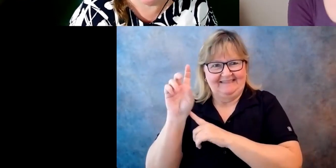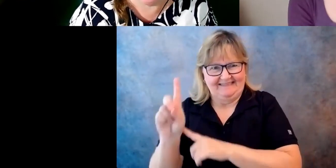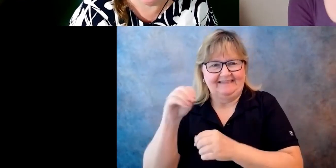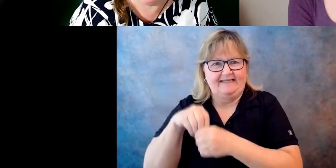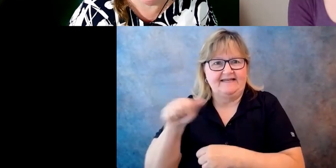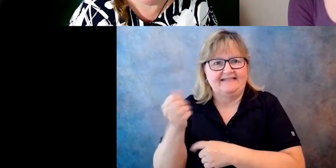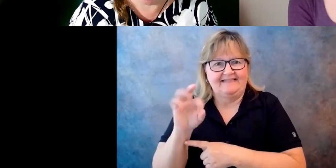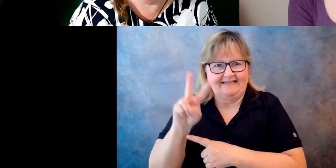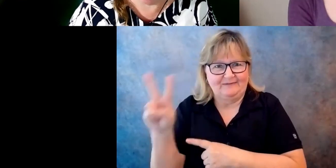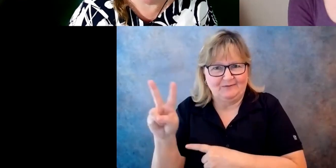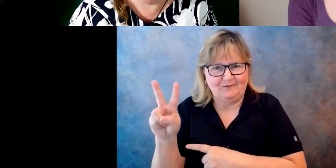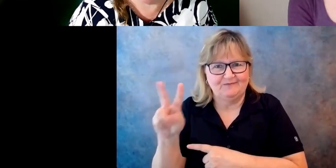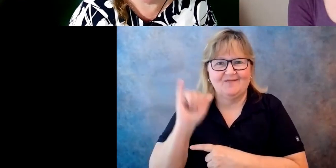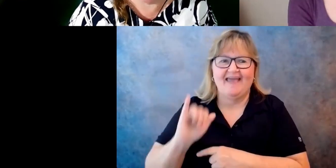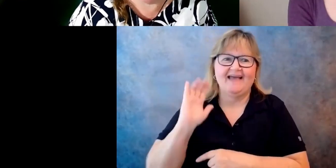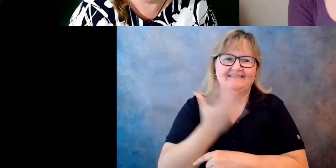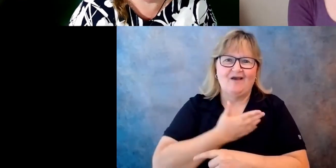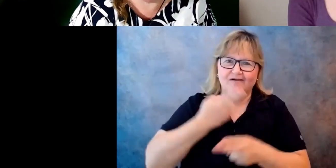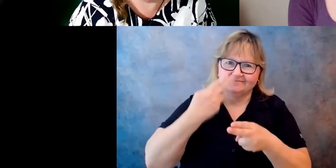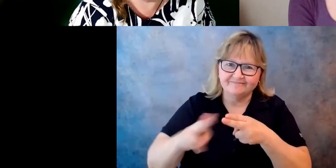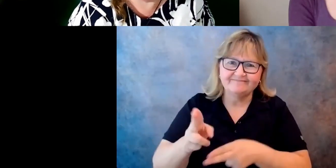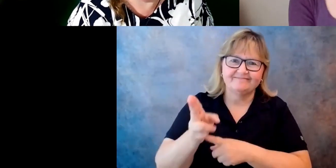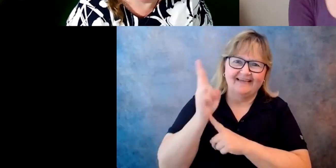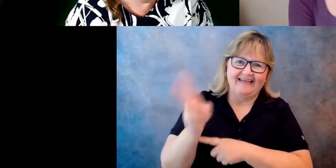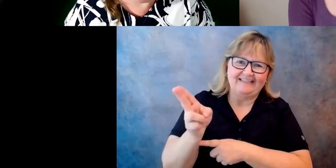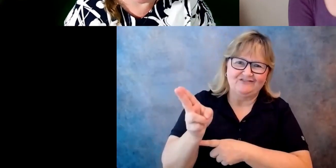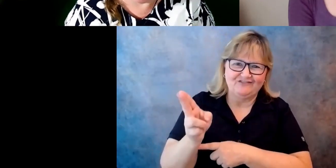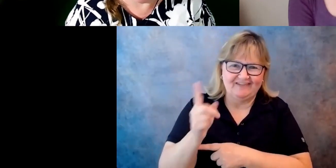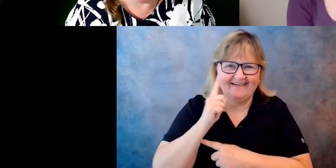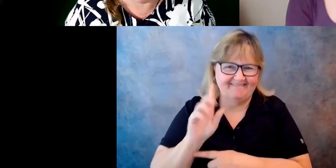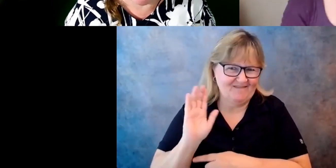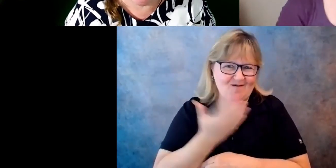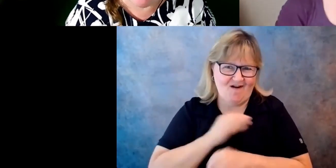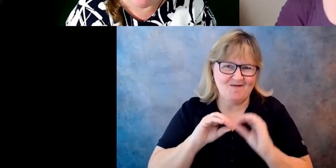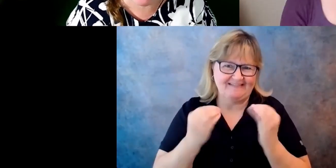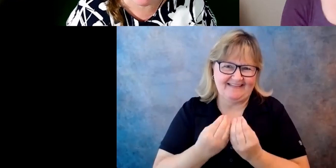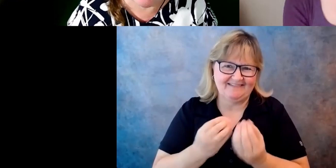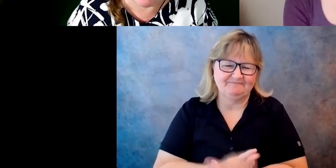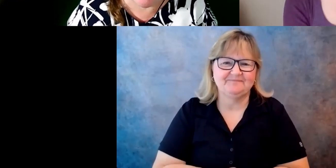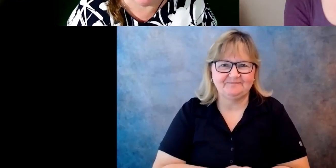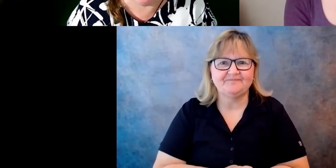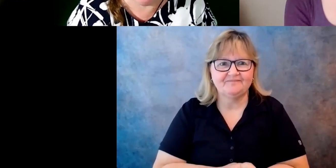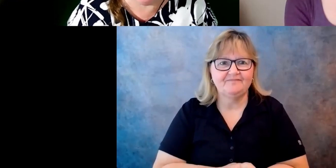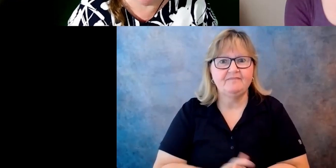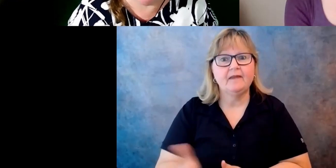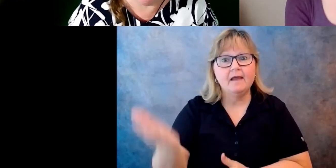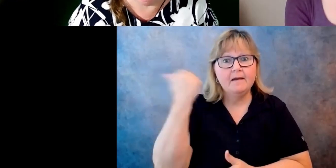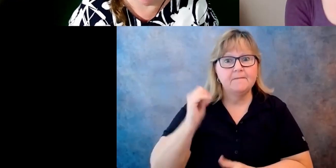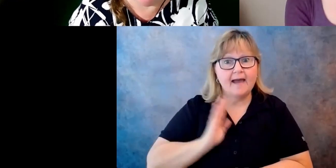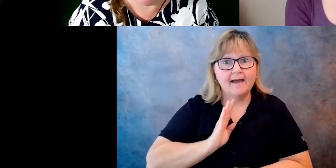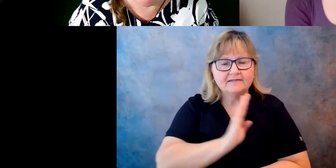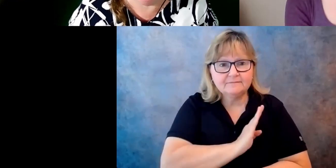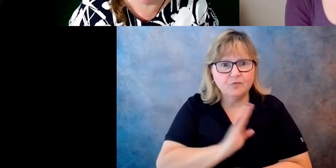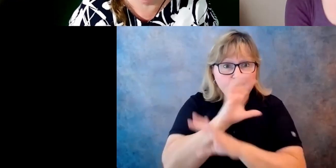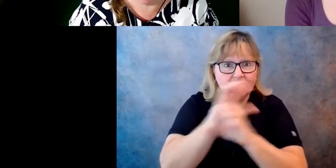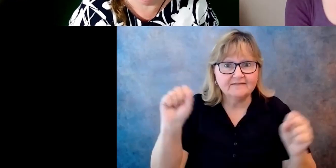there you have it. have a brief history of USER. Our past board presidents have been John